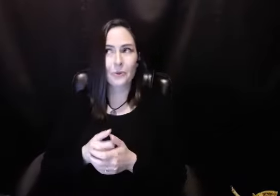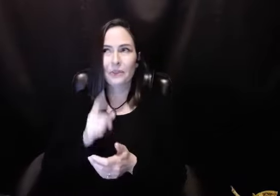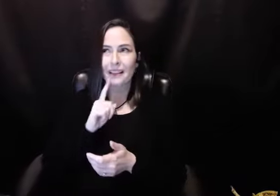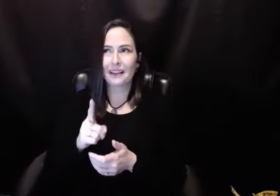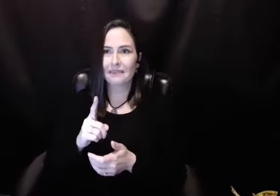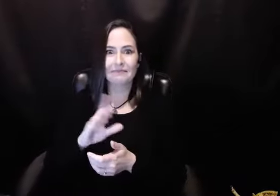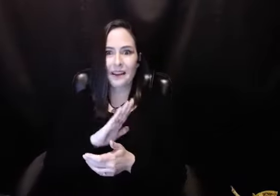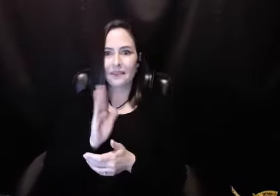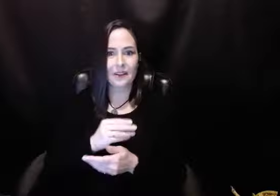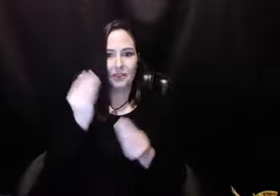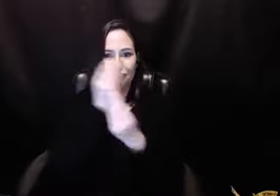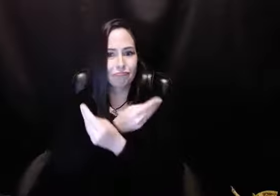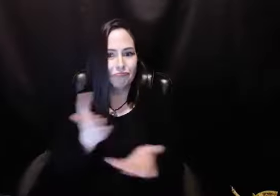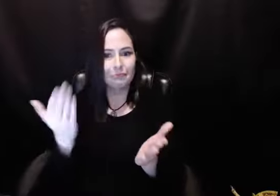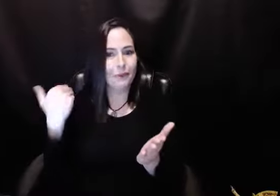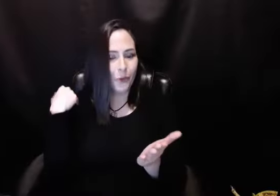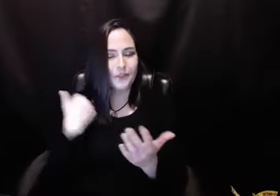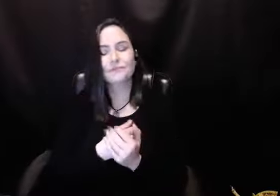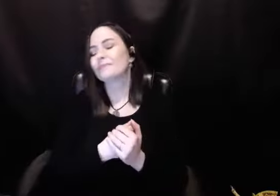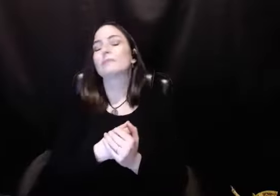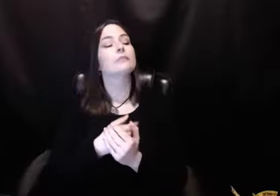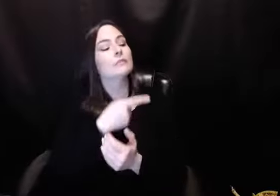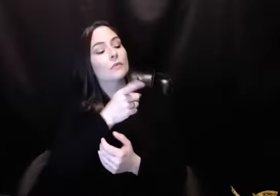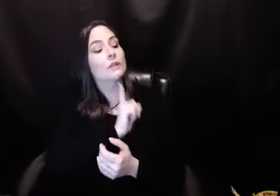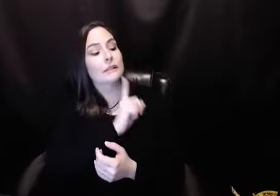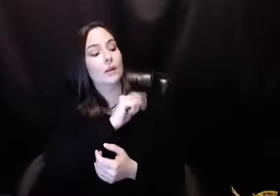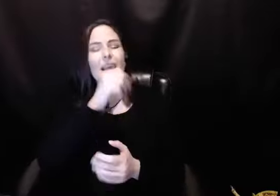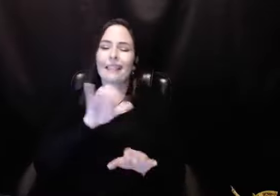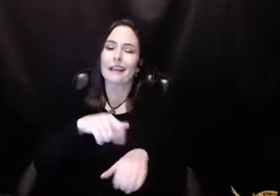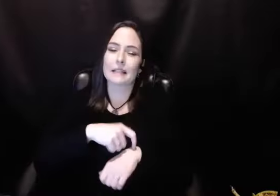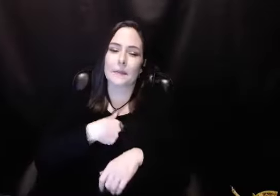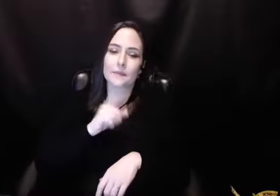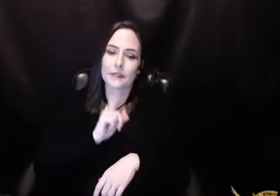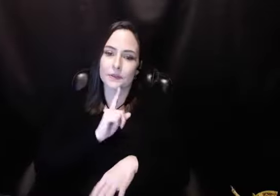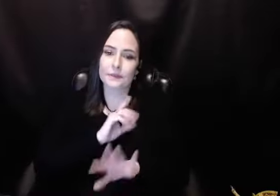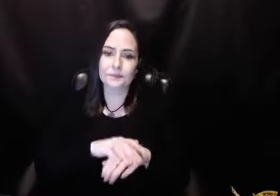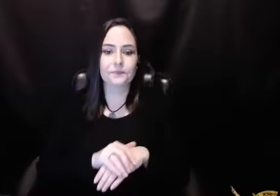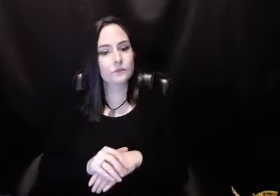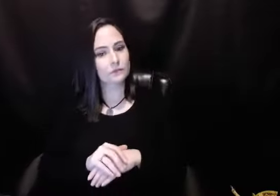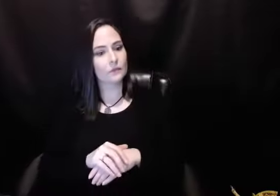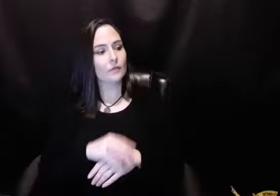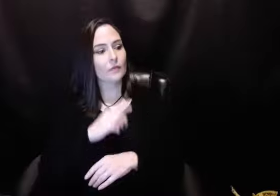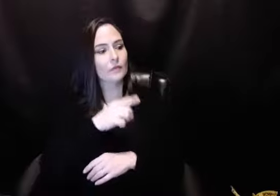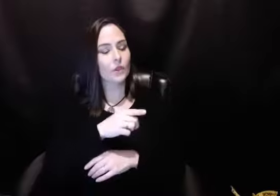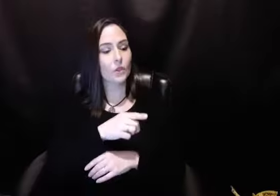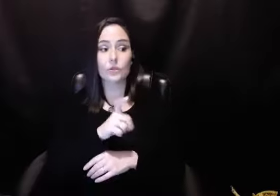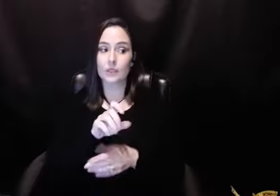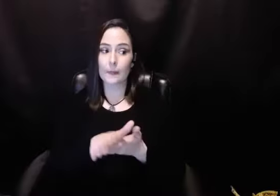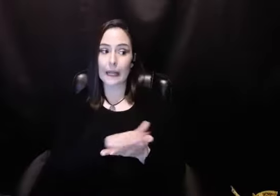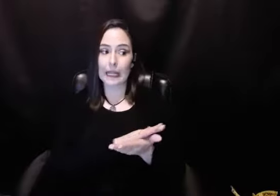And she said something to me really interesting. I've never shared this ever before anywhere. She said, you're a single man. I was single